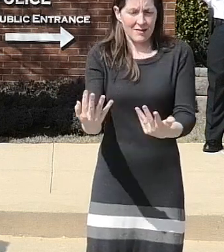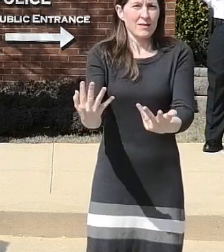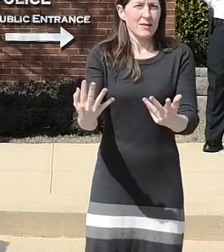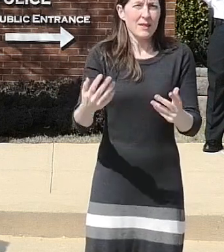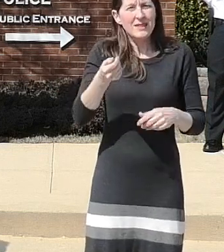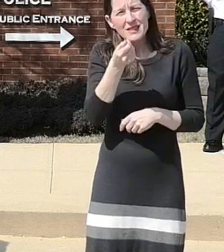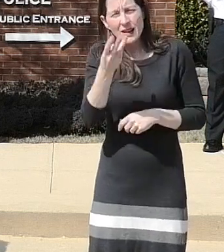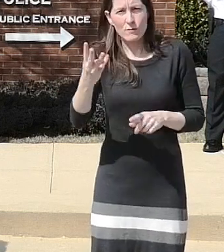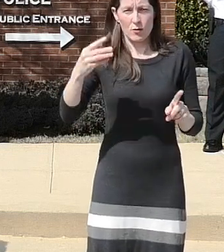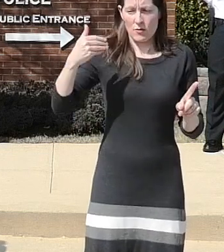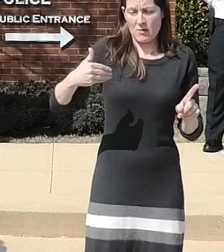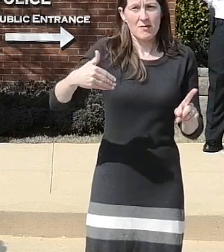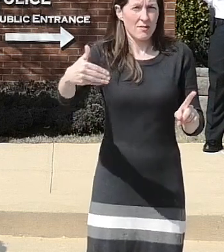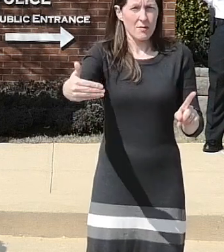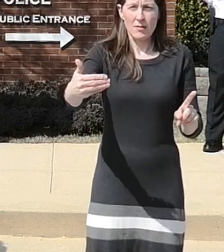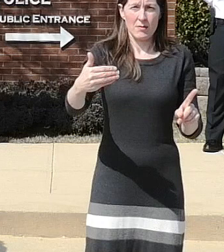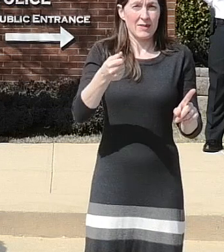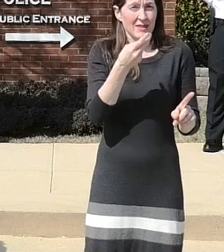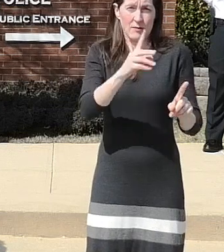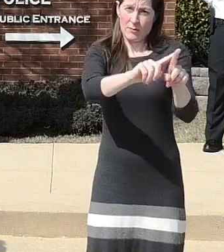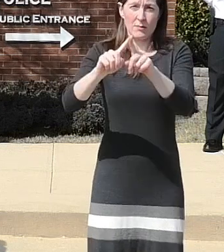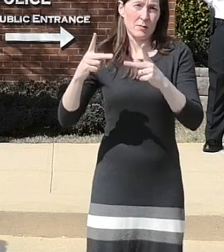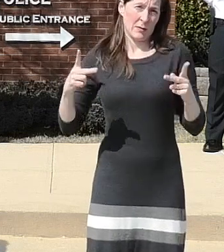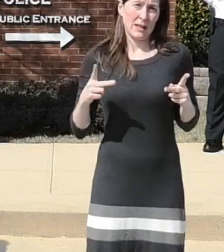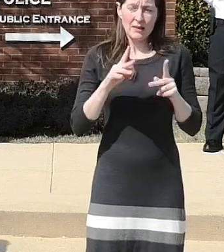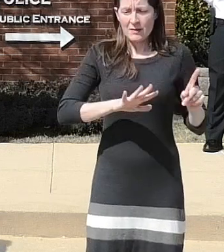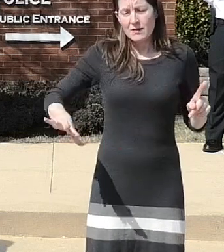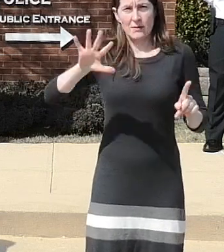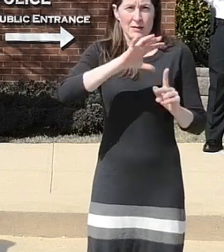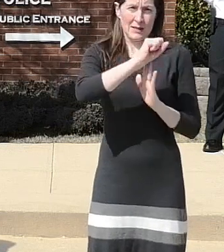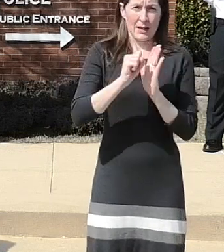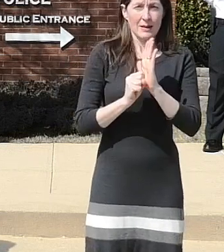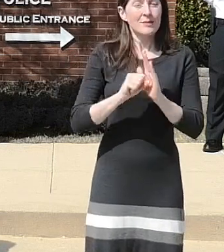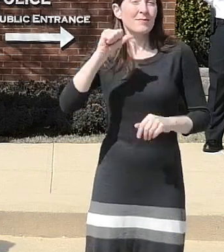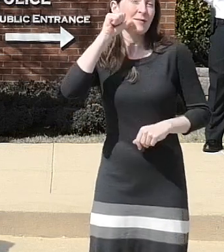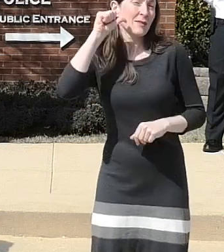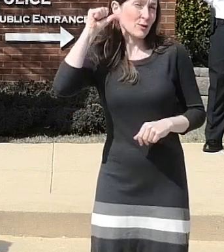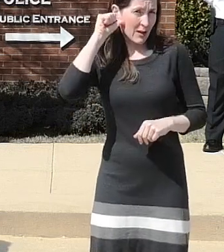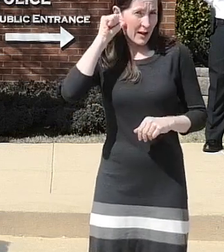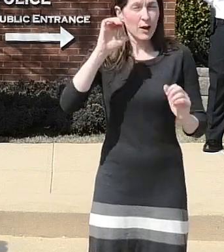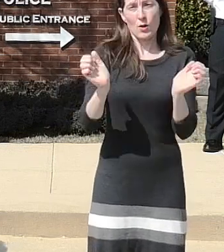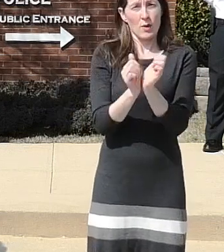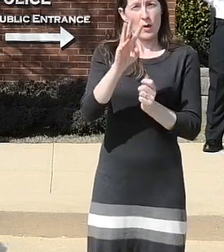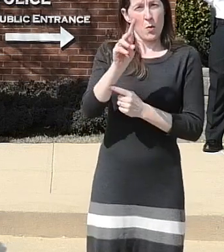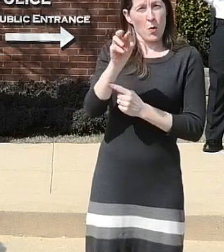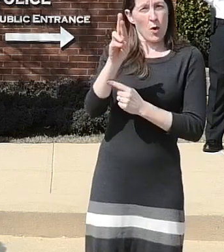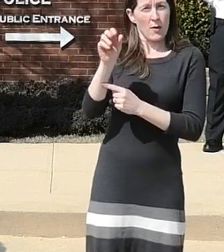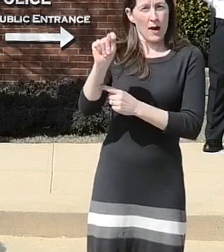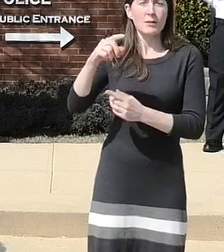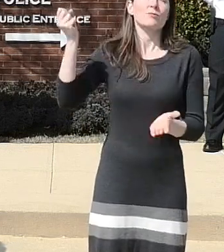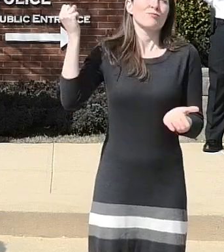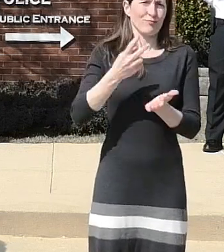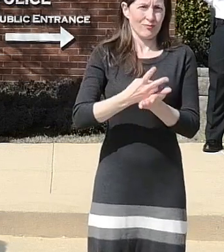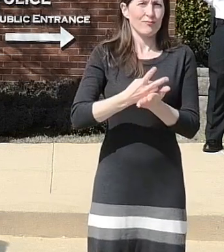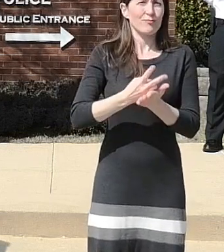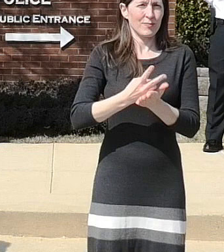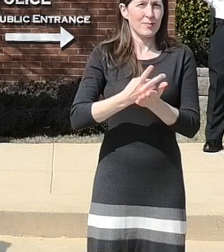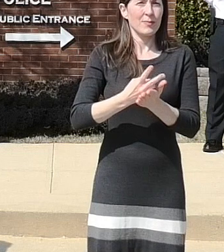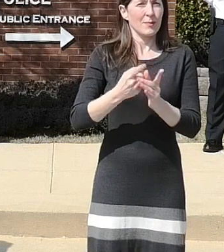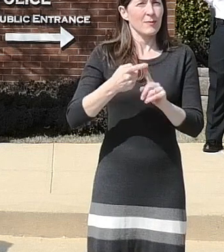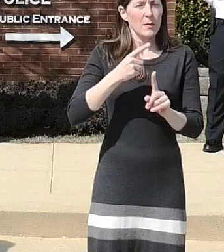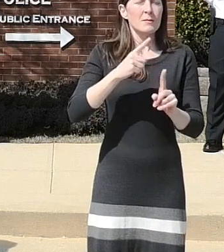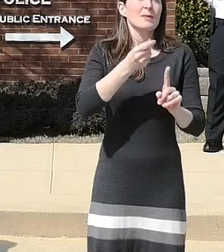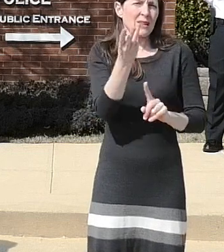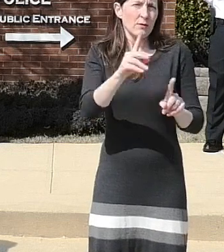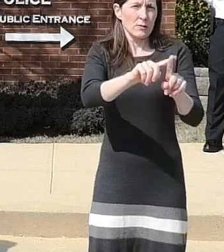in our state yesterday arrest warrants for david crawford were granted through various jurisdictions